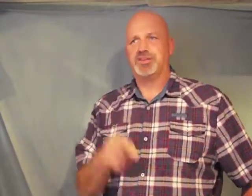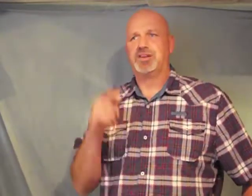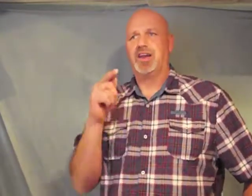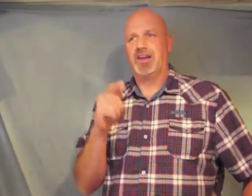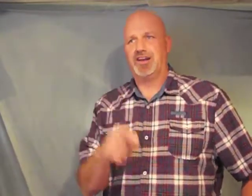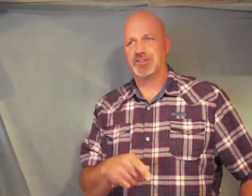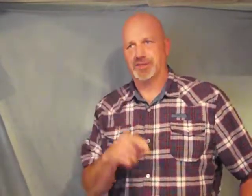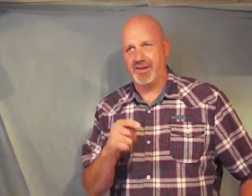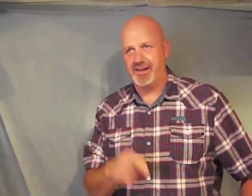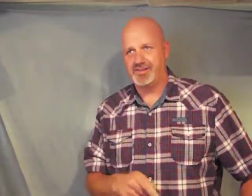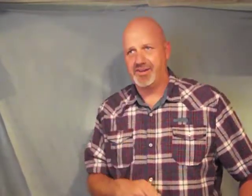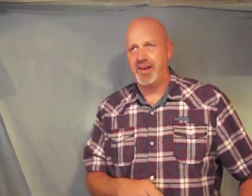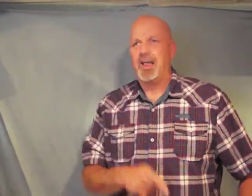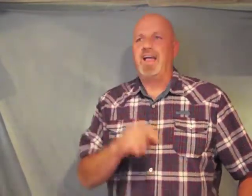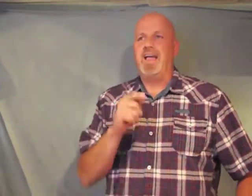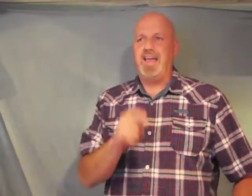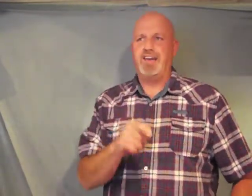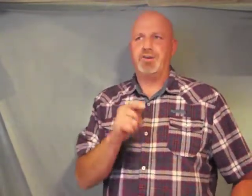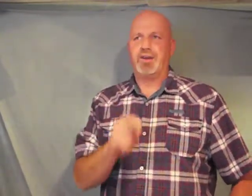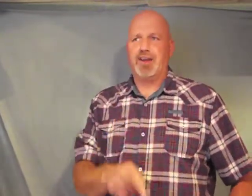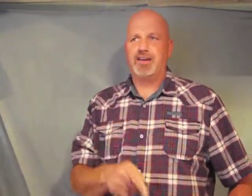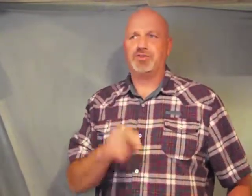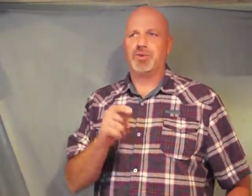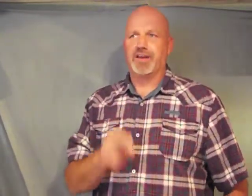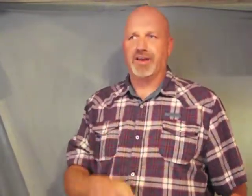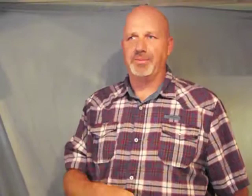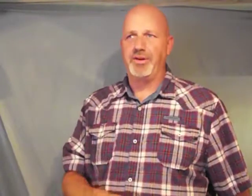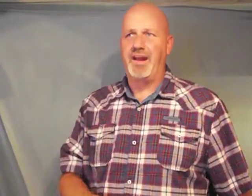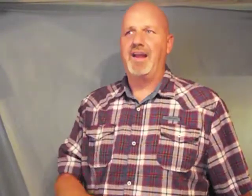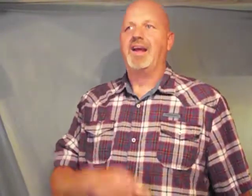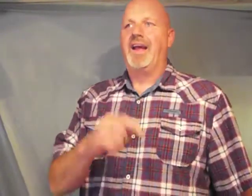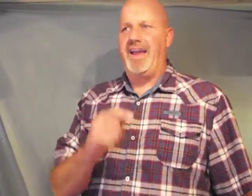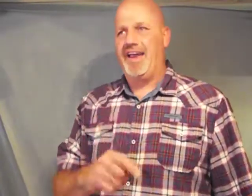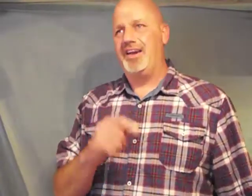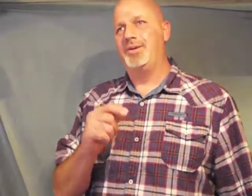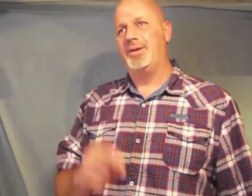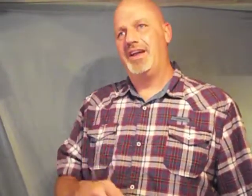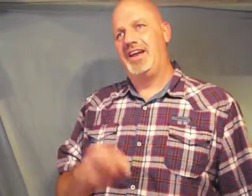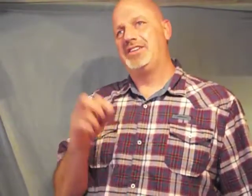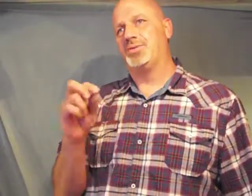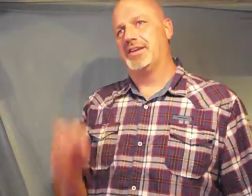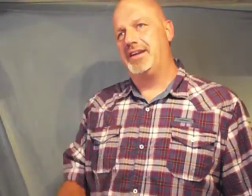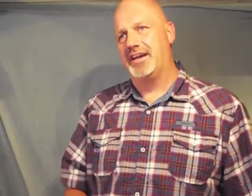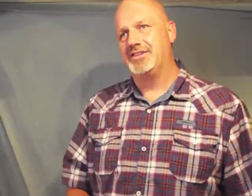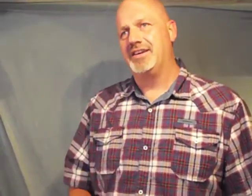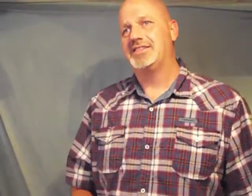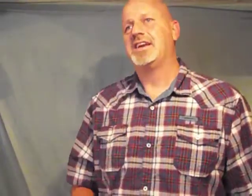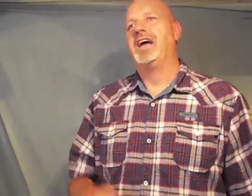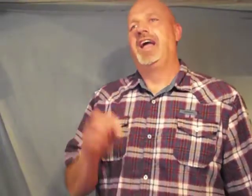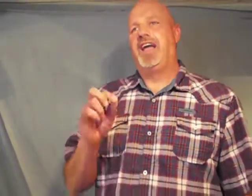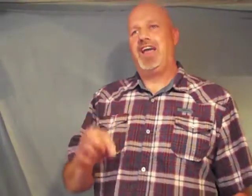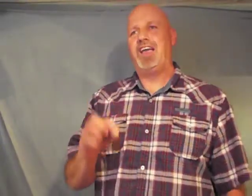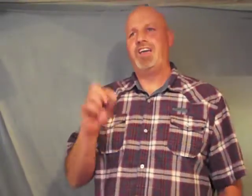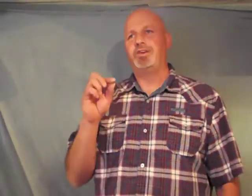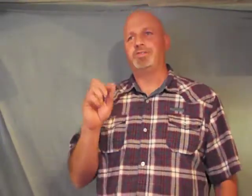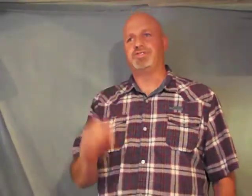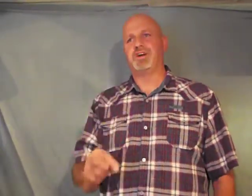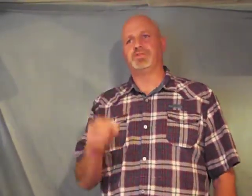in exhortation he who gives with liberty he who leads with diligence he who shows